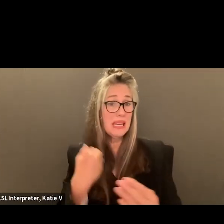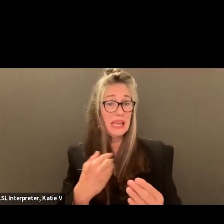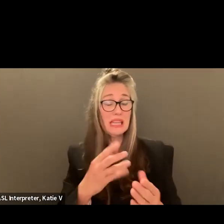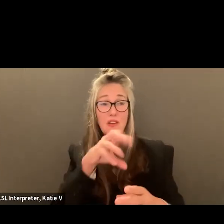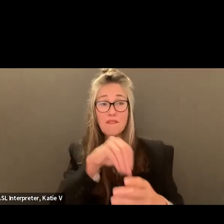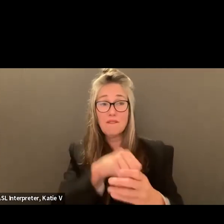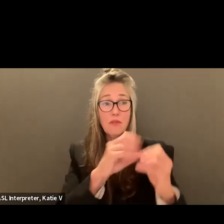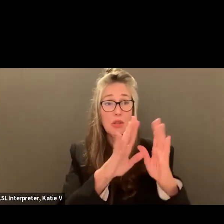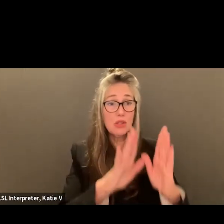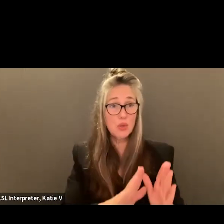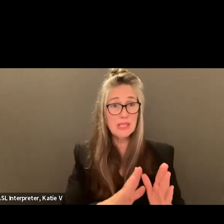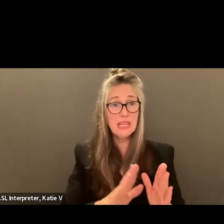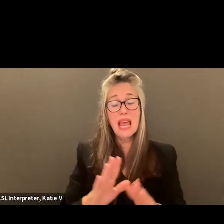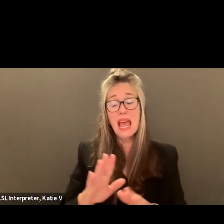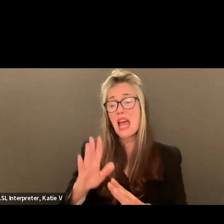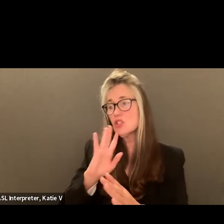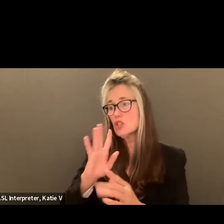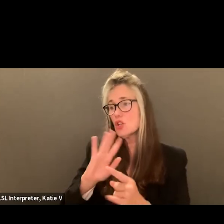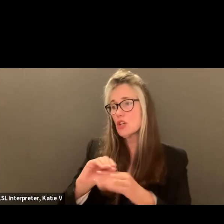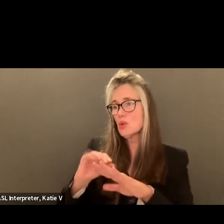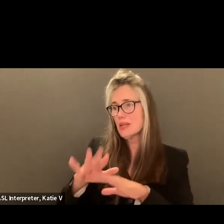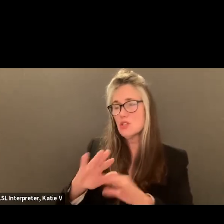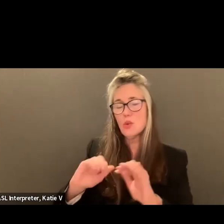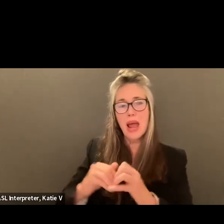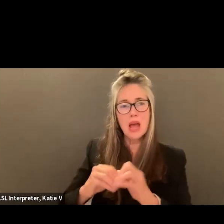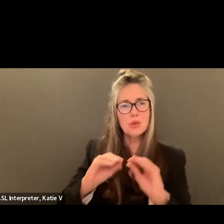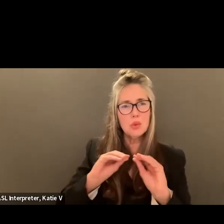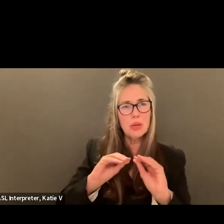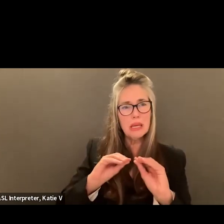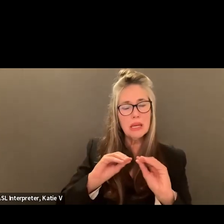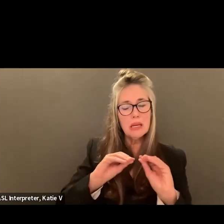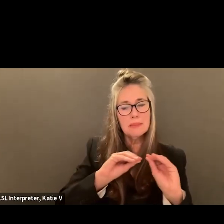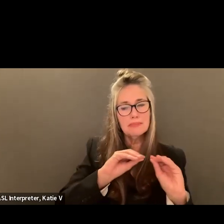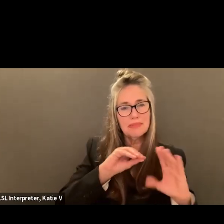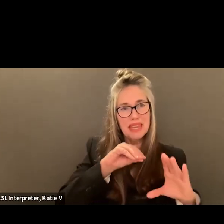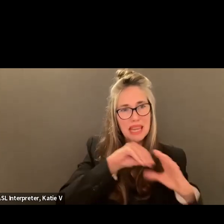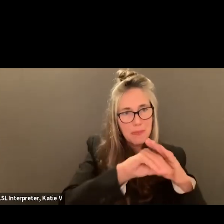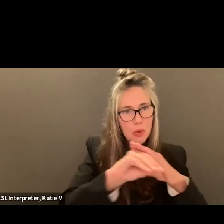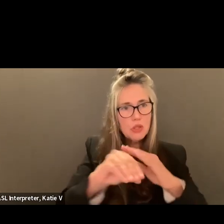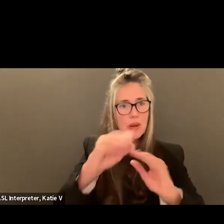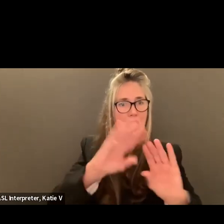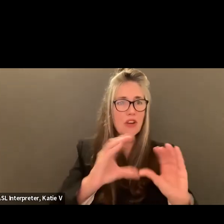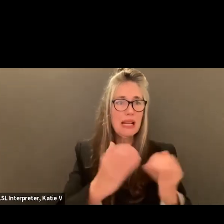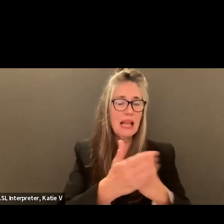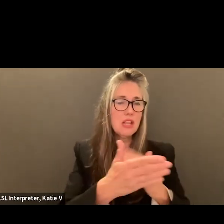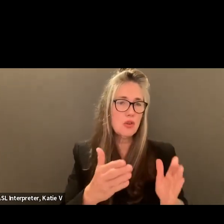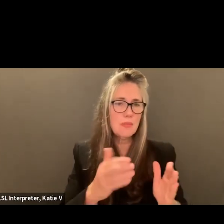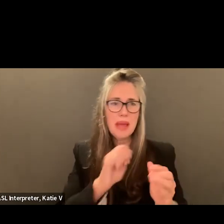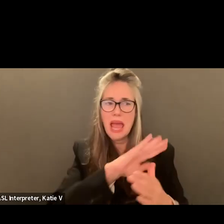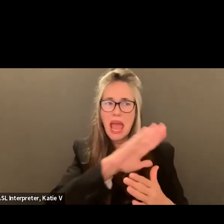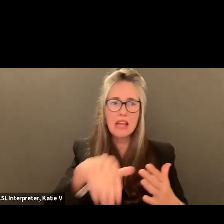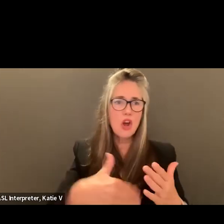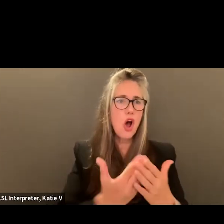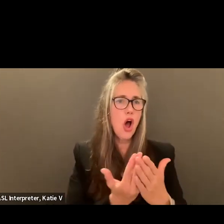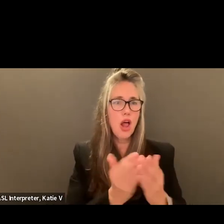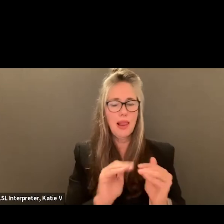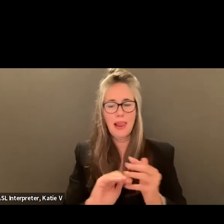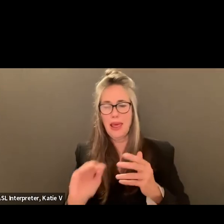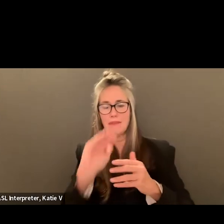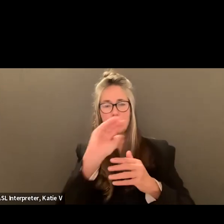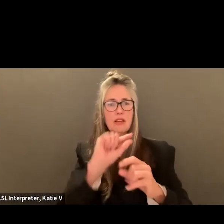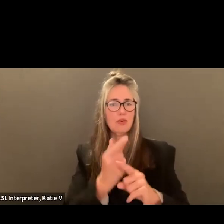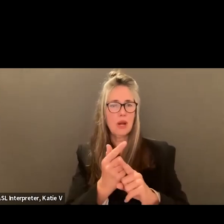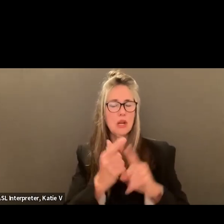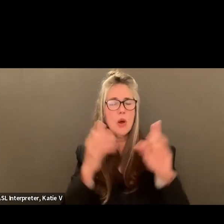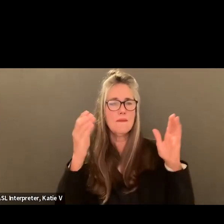we push into every classroom and have classroom lessons across the district at all grade levels, really focusing on social awareness throughout